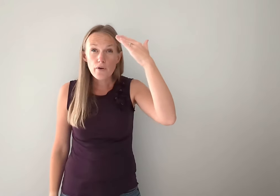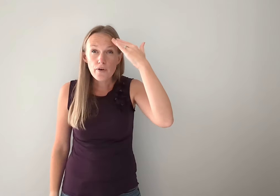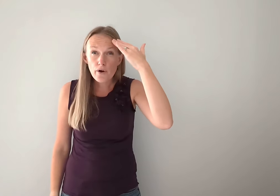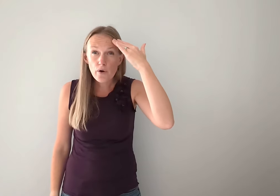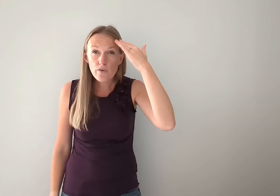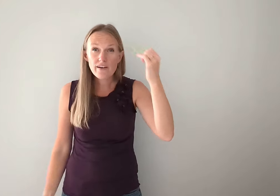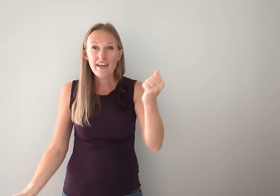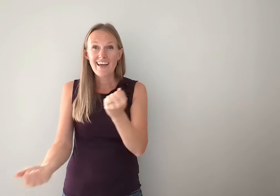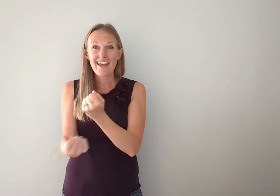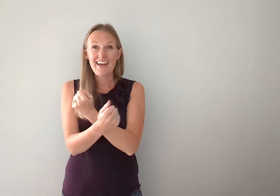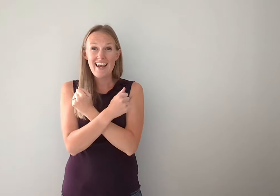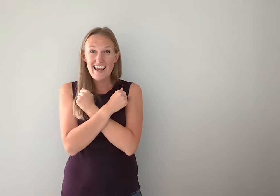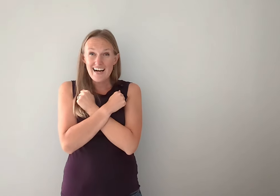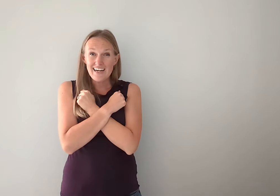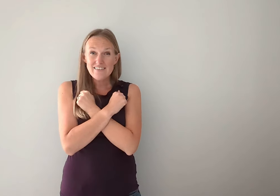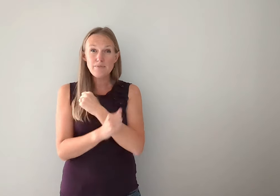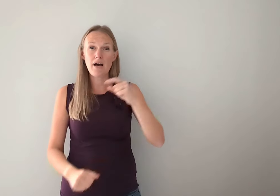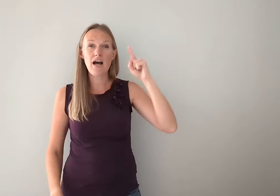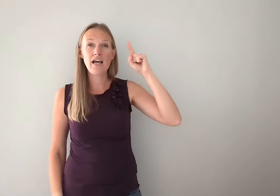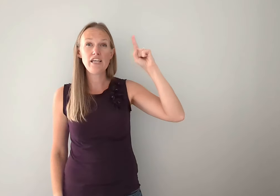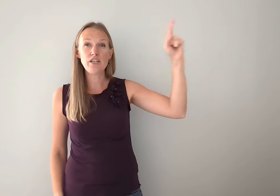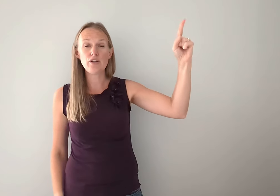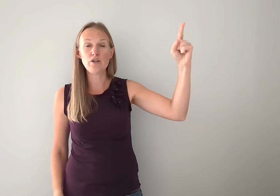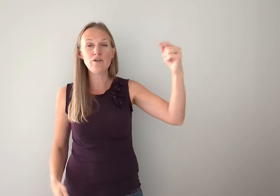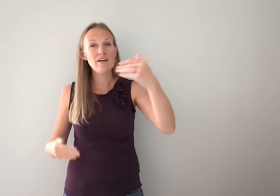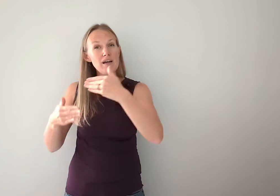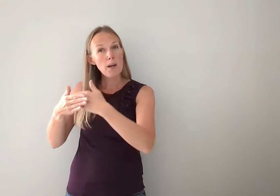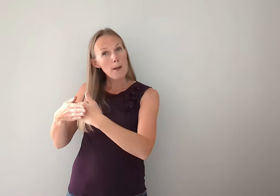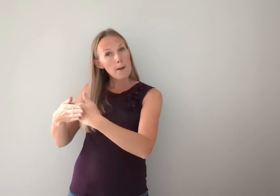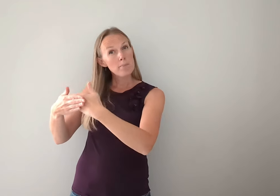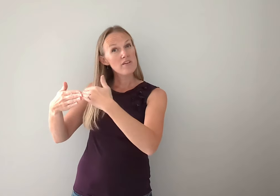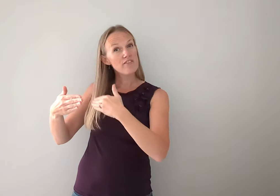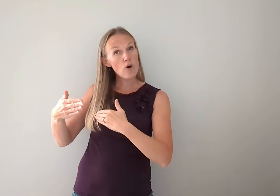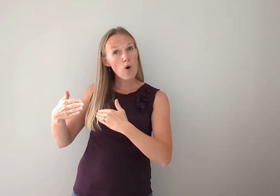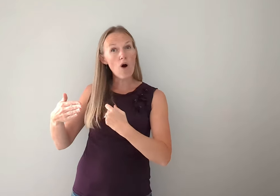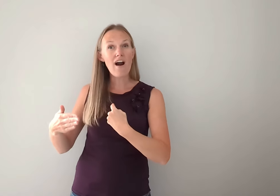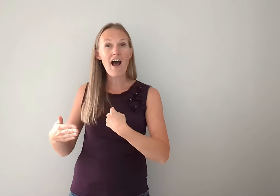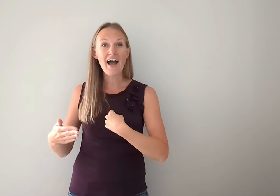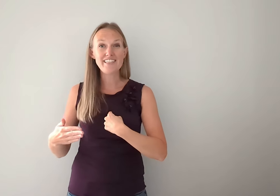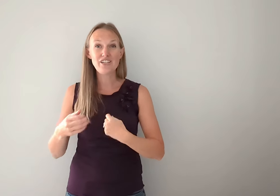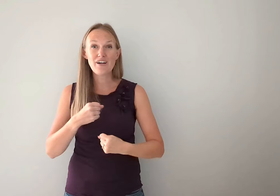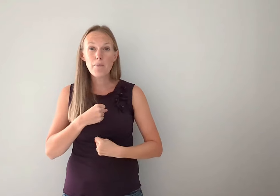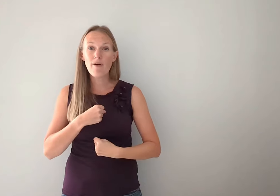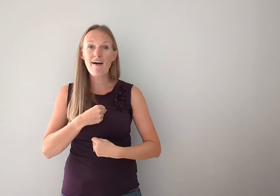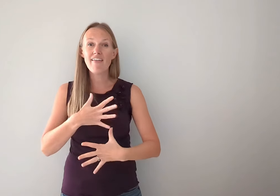known and loved by you before I took a breath.